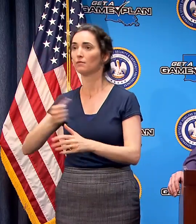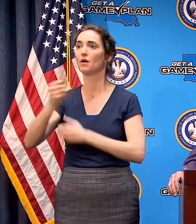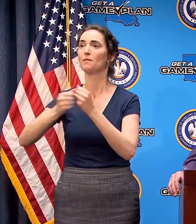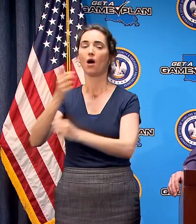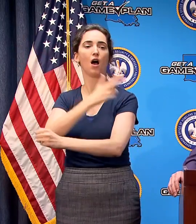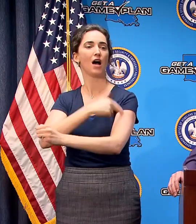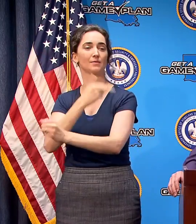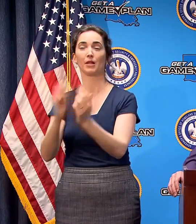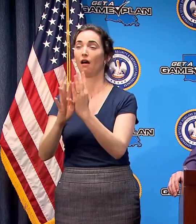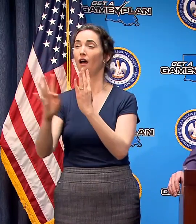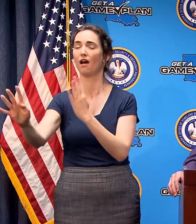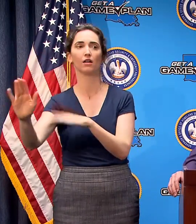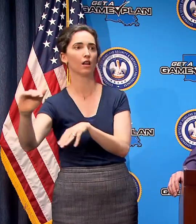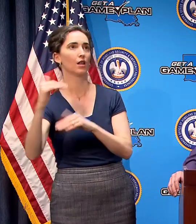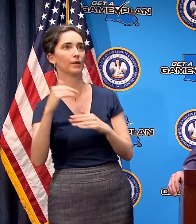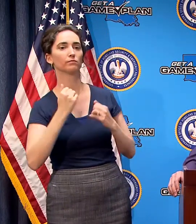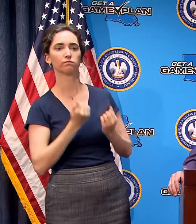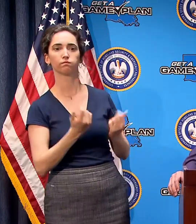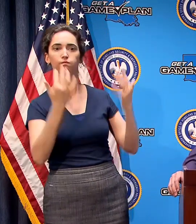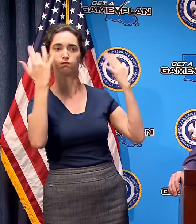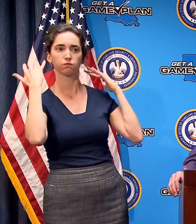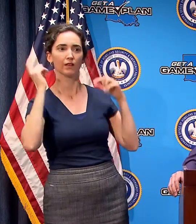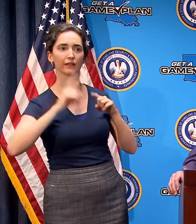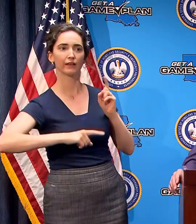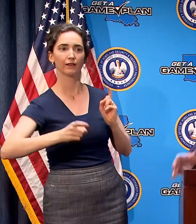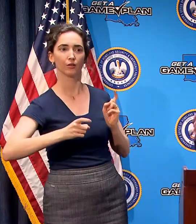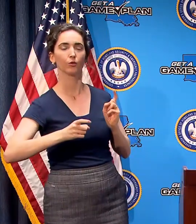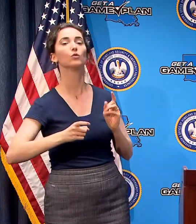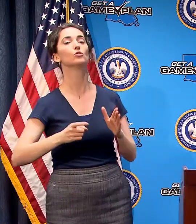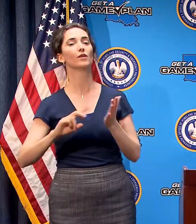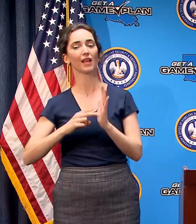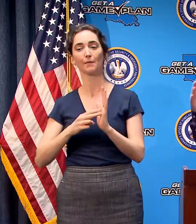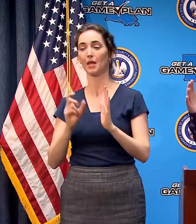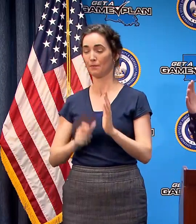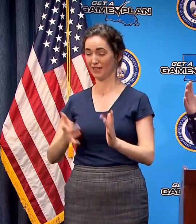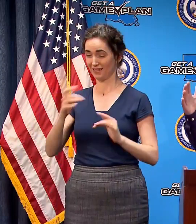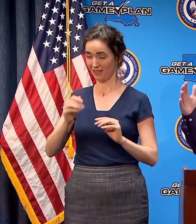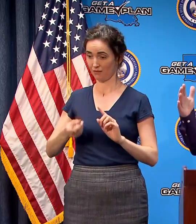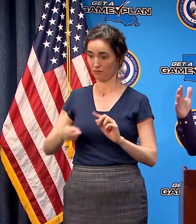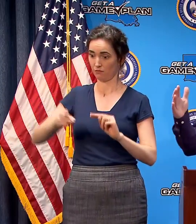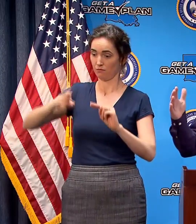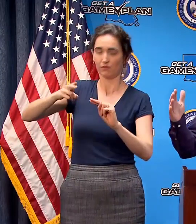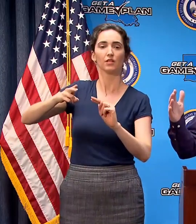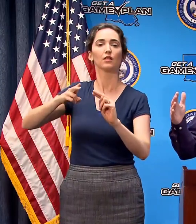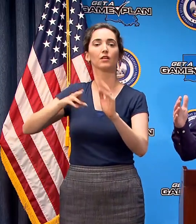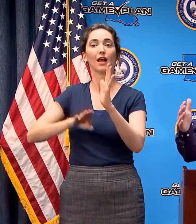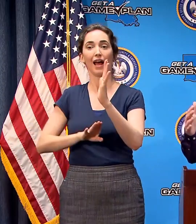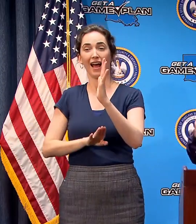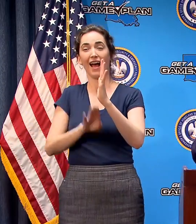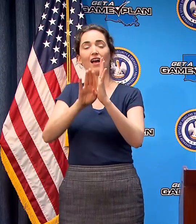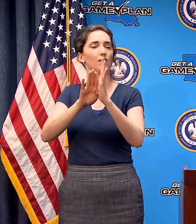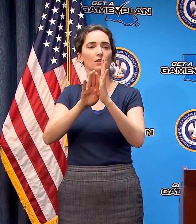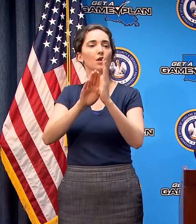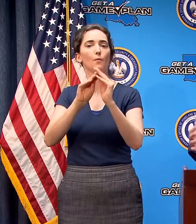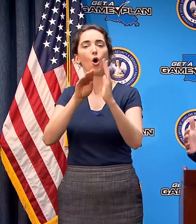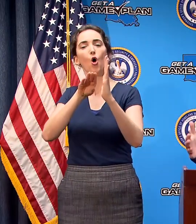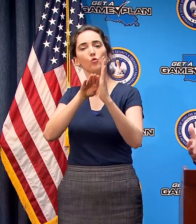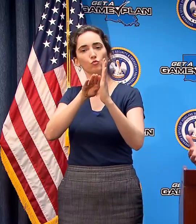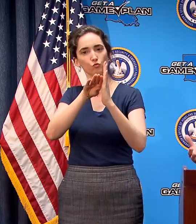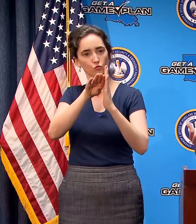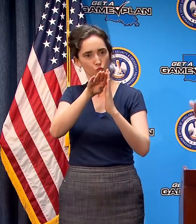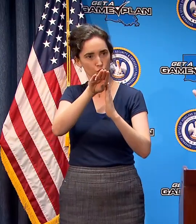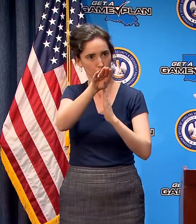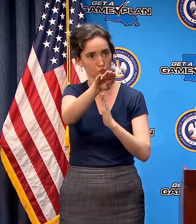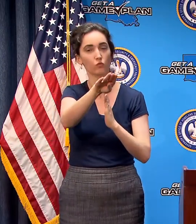limited health care resources we need to flatten the curve extend the duration of this emergency and expand our